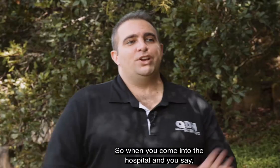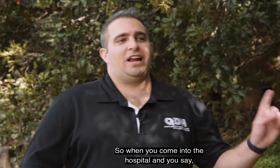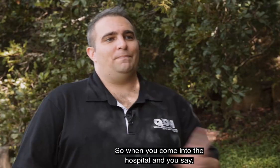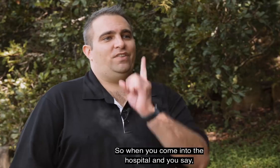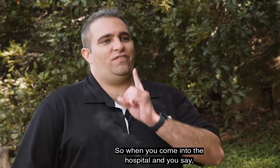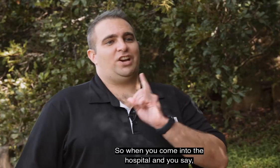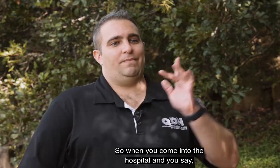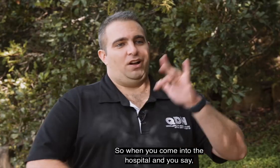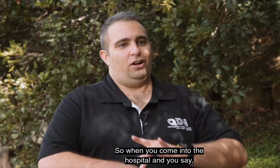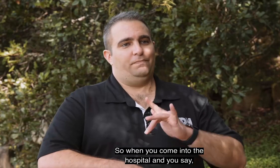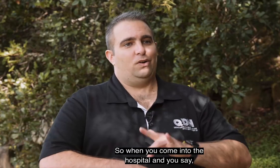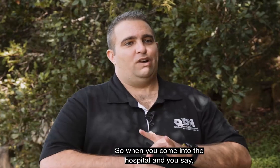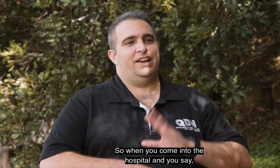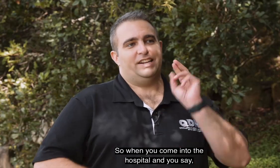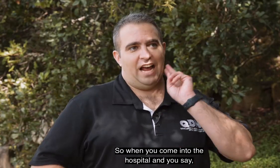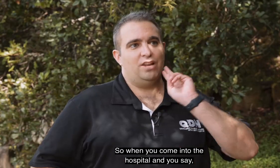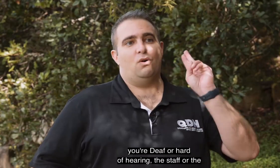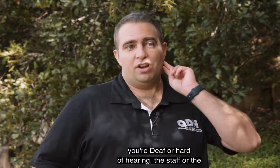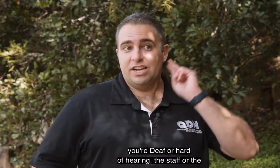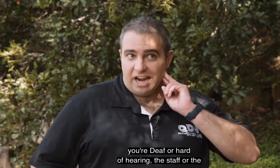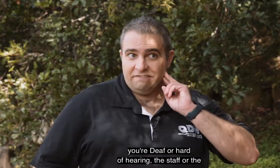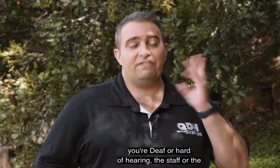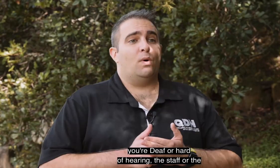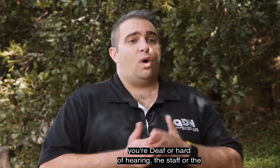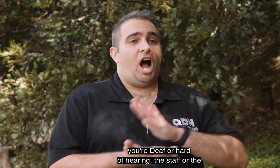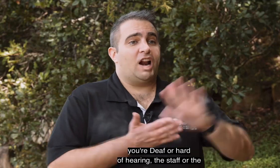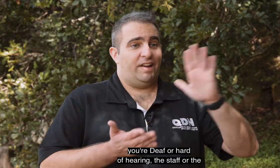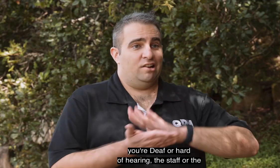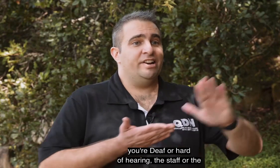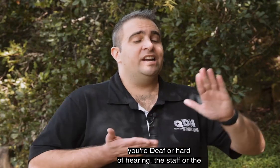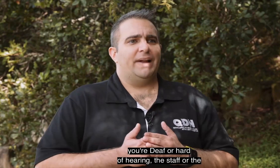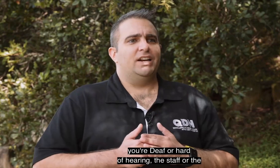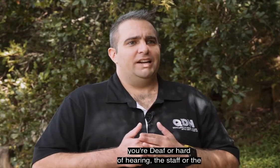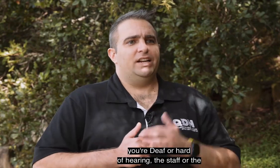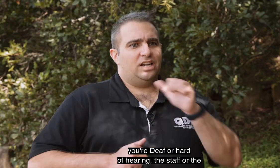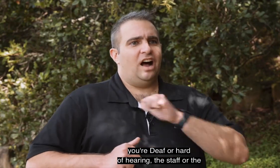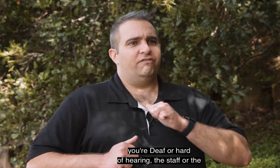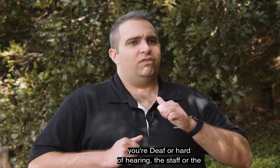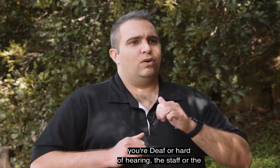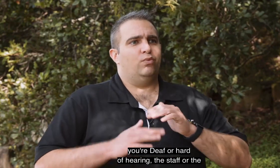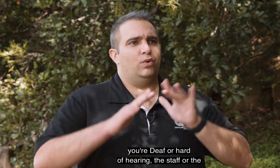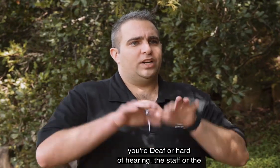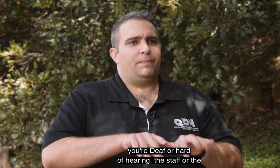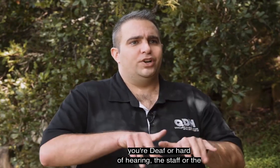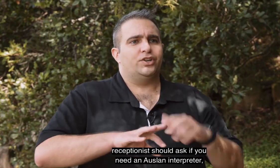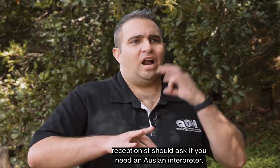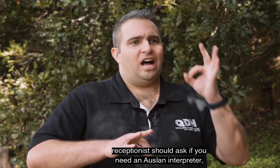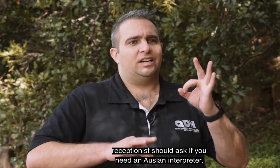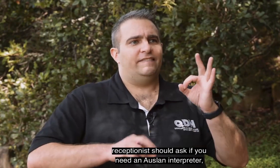when you first come into the hospital and you say you're deaf or hard of hearing, the staff or the receptionist should ask if